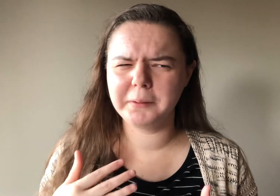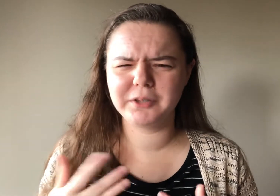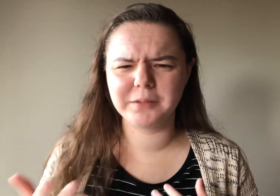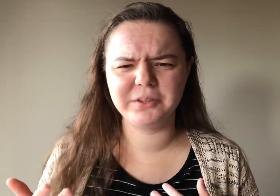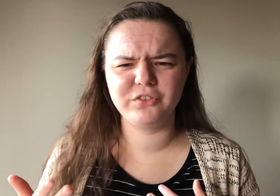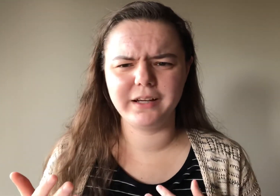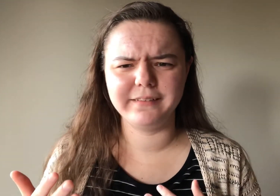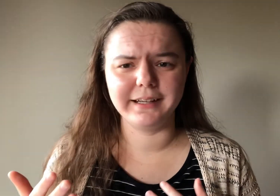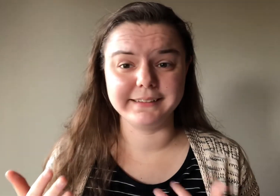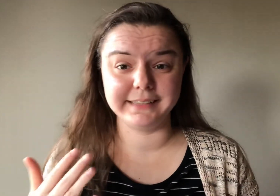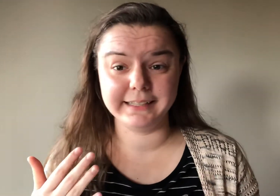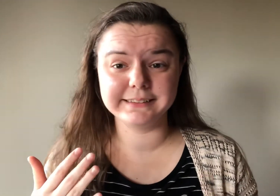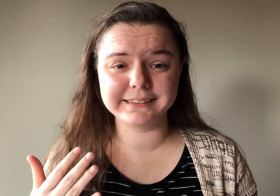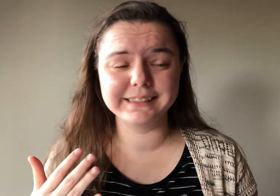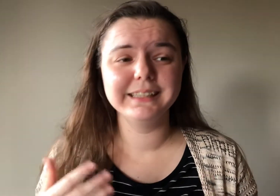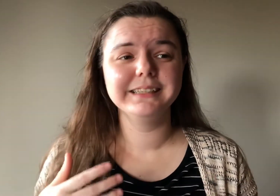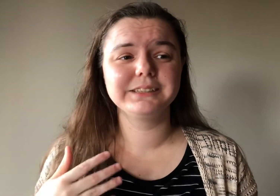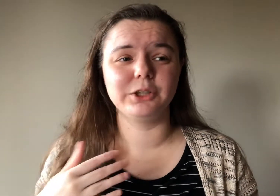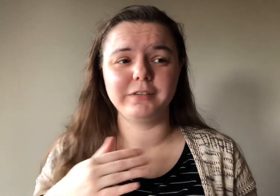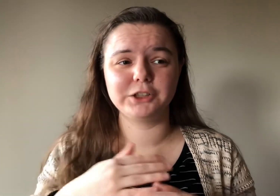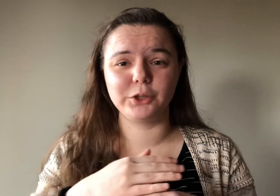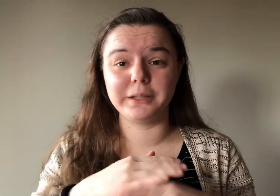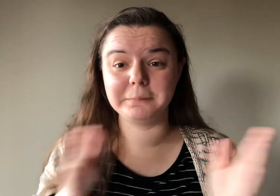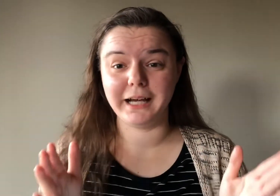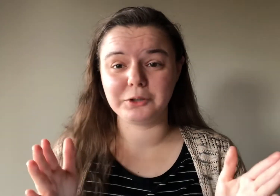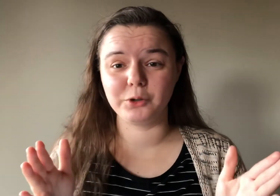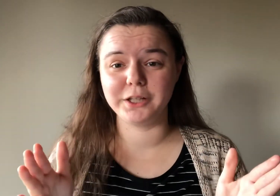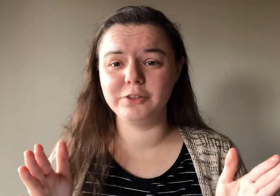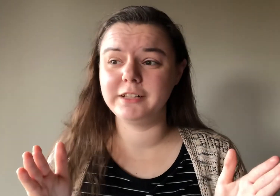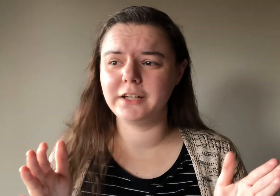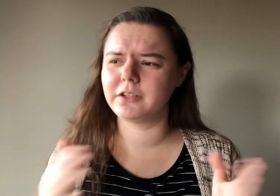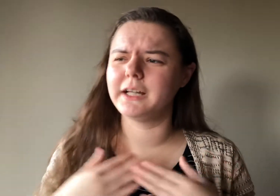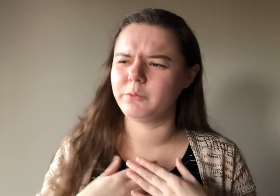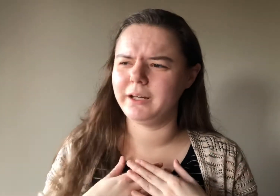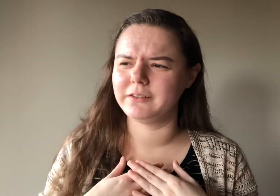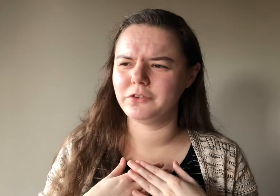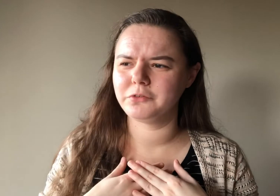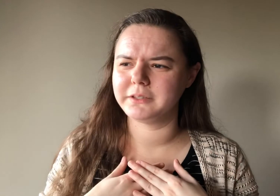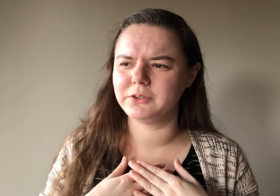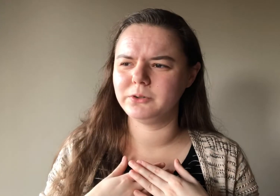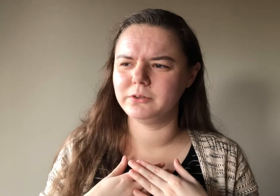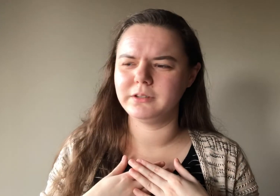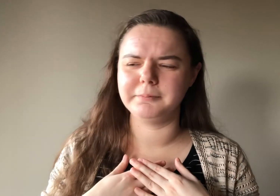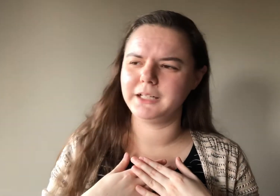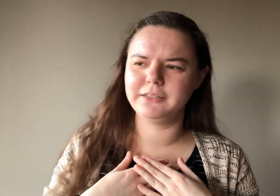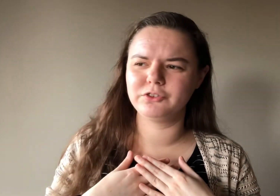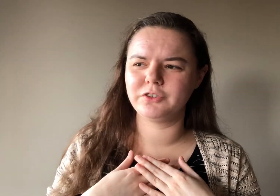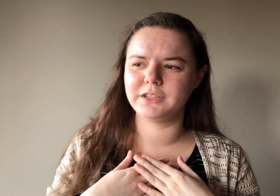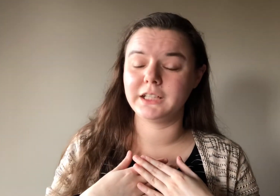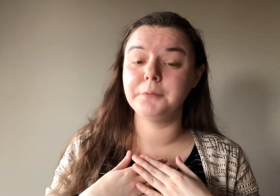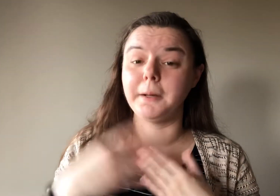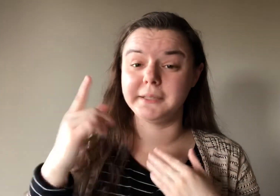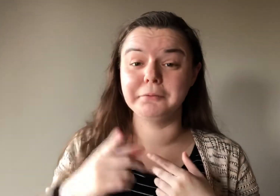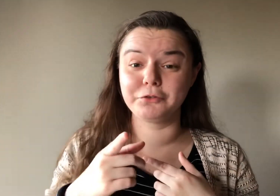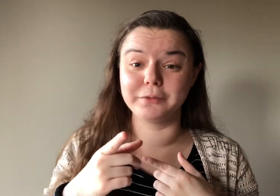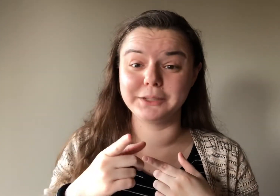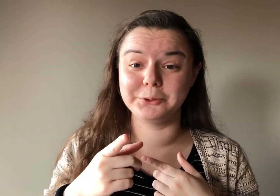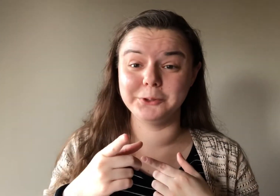people can appreciate, like, dance. So if I show them that choreo video, they're like, wow, this is really cool. I'm not interested in the K-pop, but that was really cool.